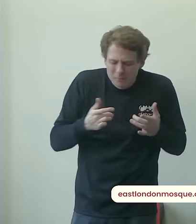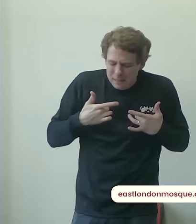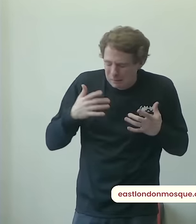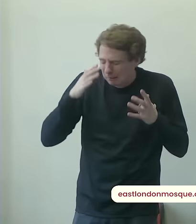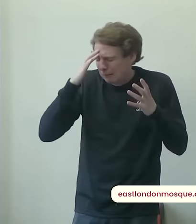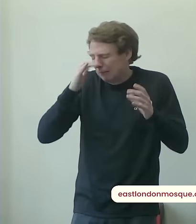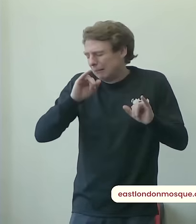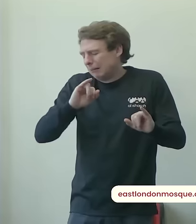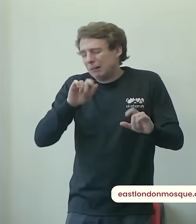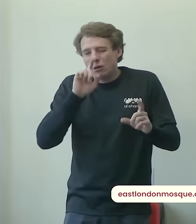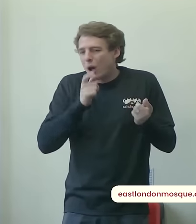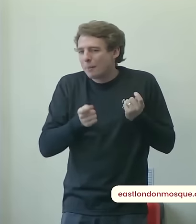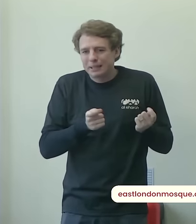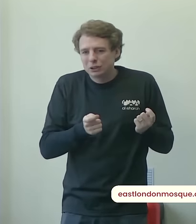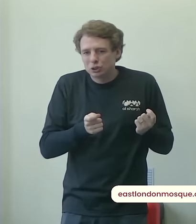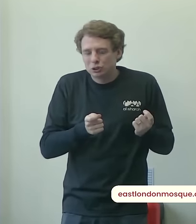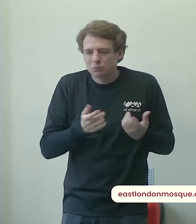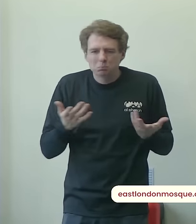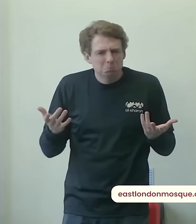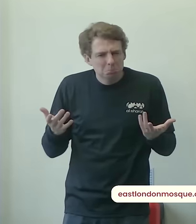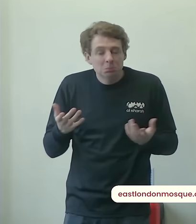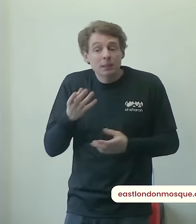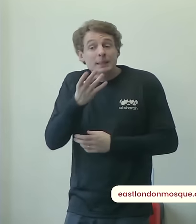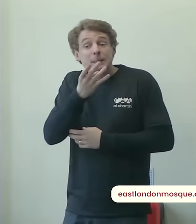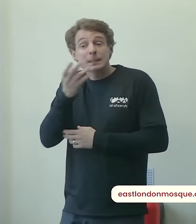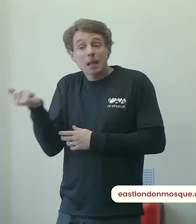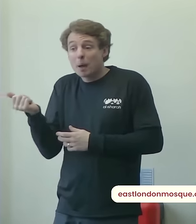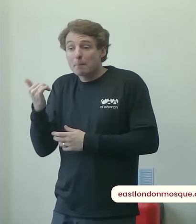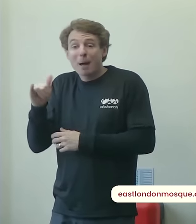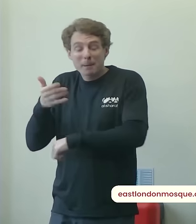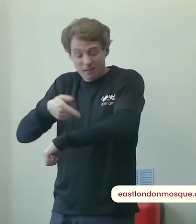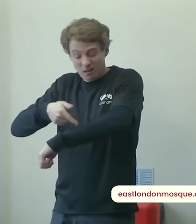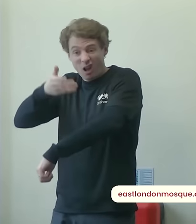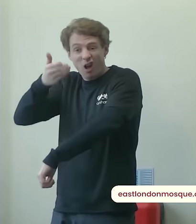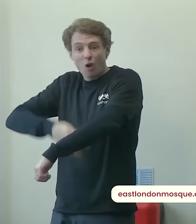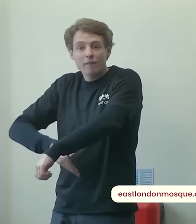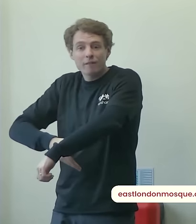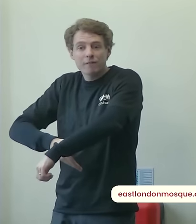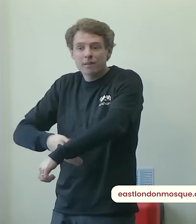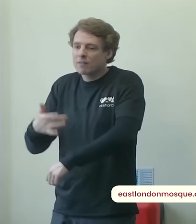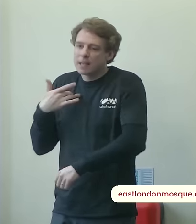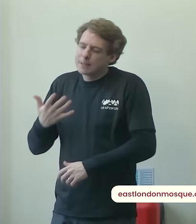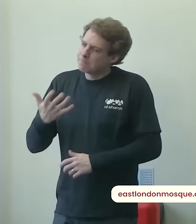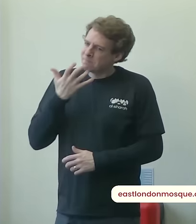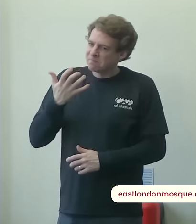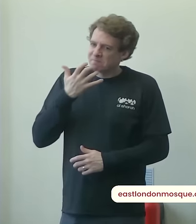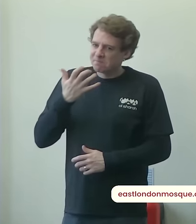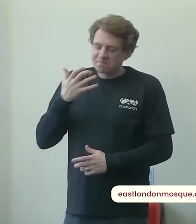still happily moving forward a believer will always happily continue to look ahead and look forward no matter what